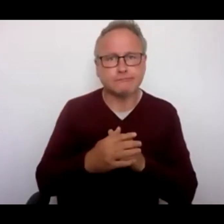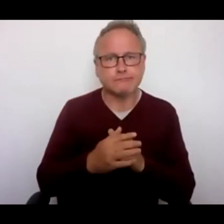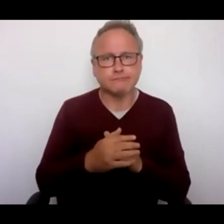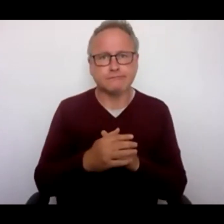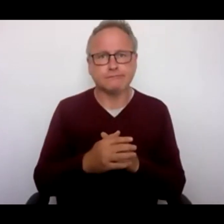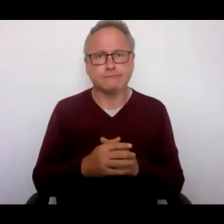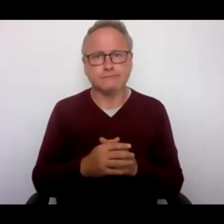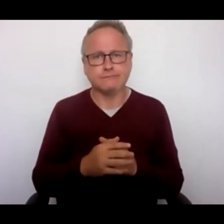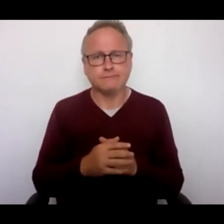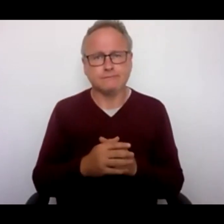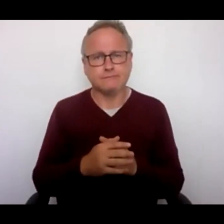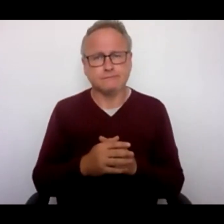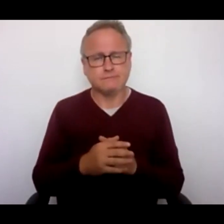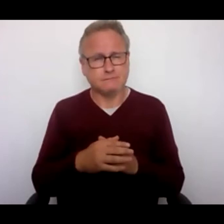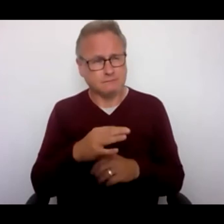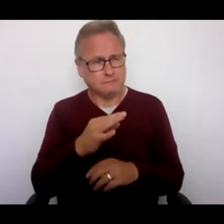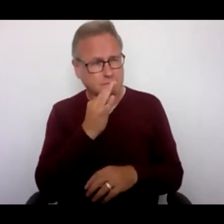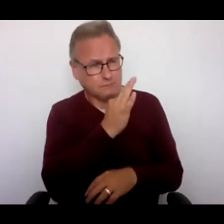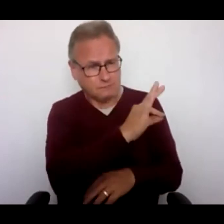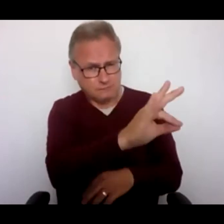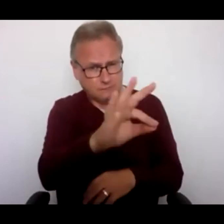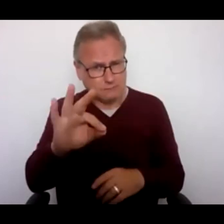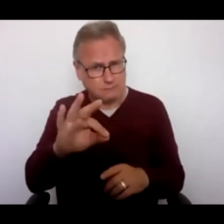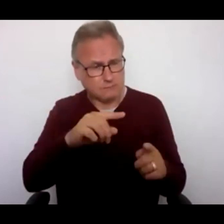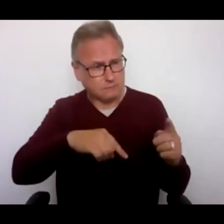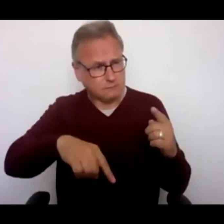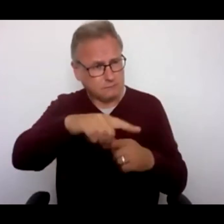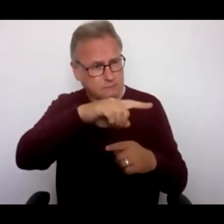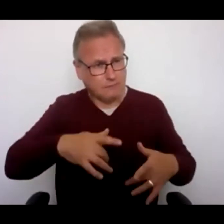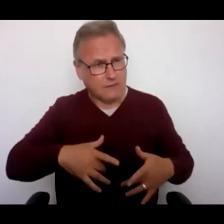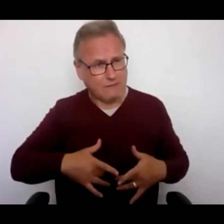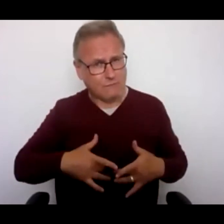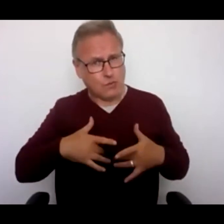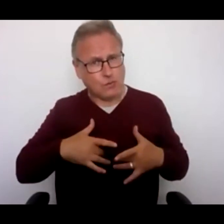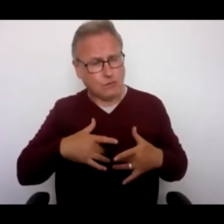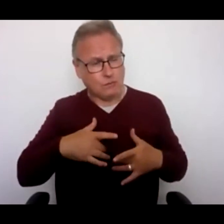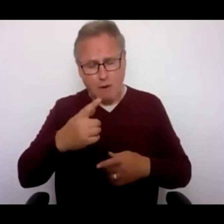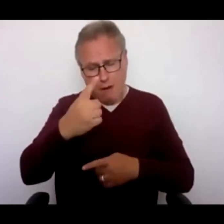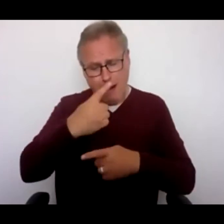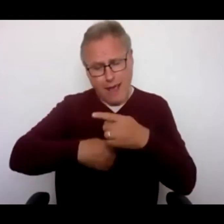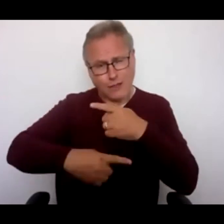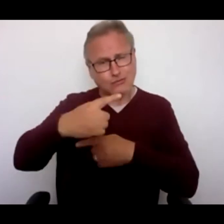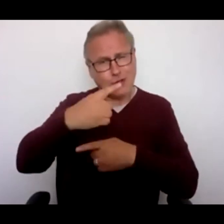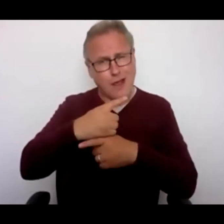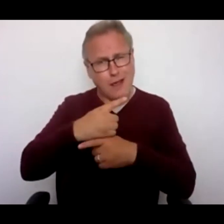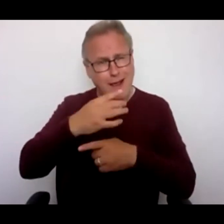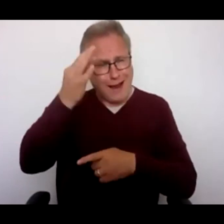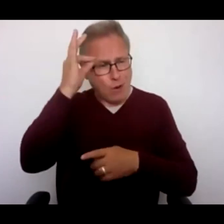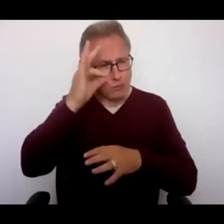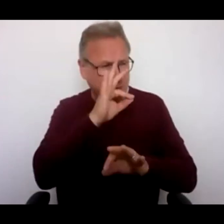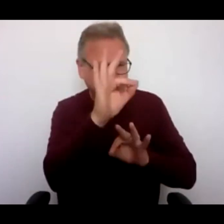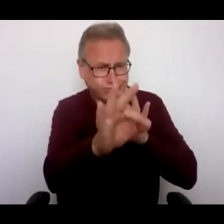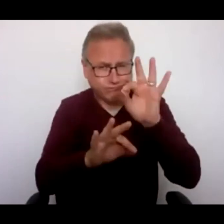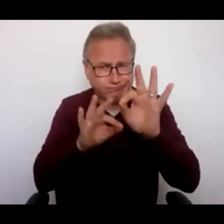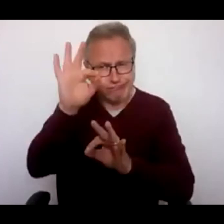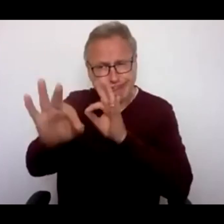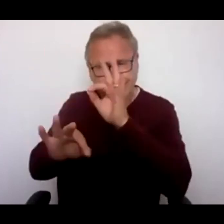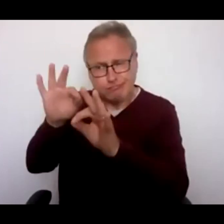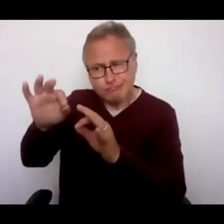Asking people what they think. Last year the council asked people what they thought about the changes